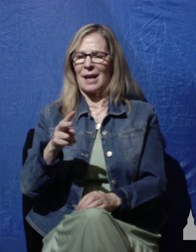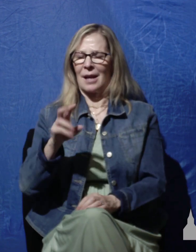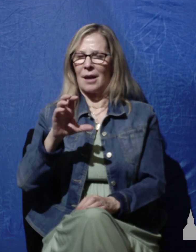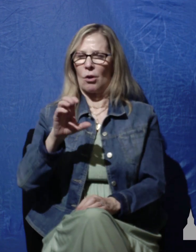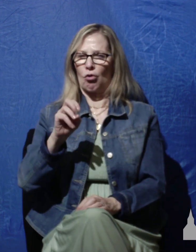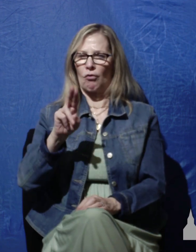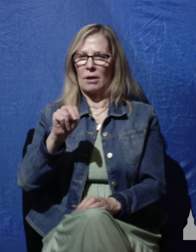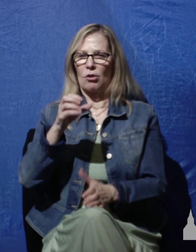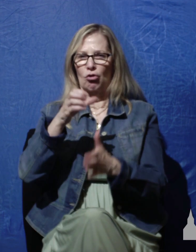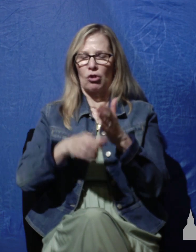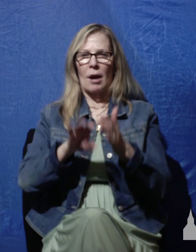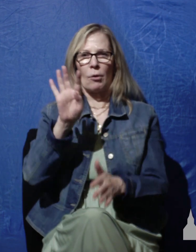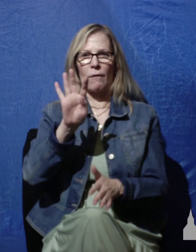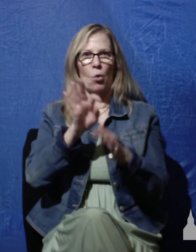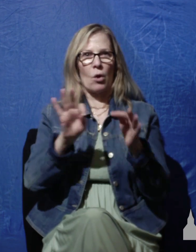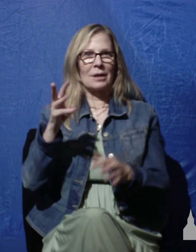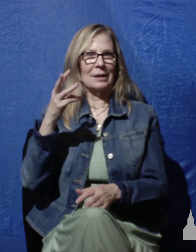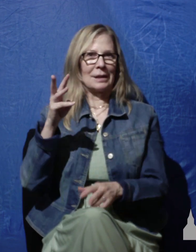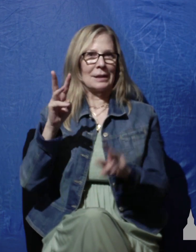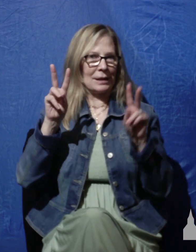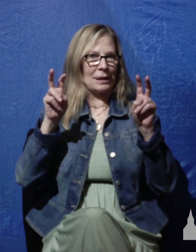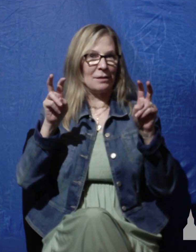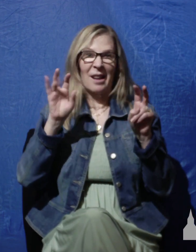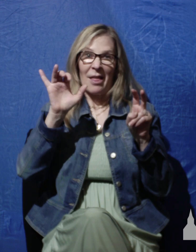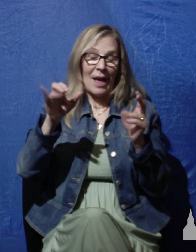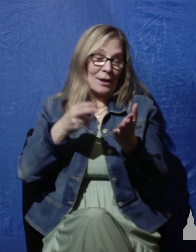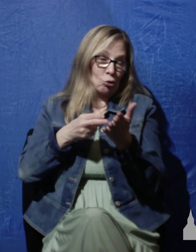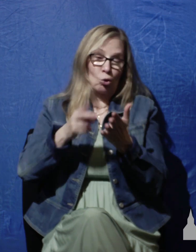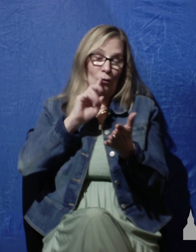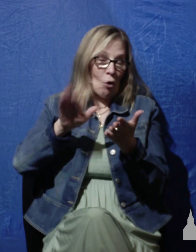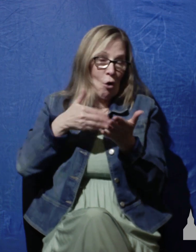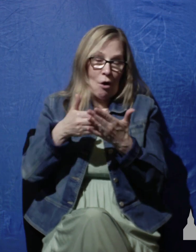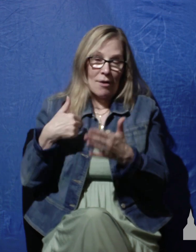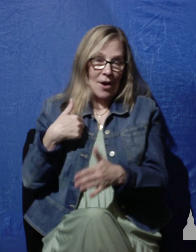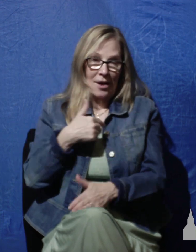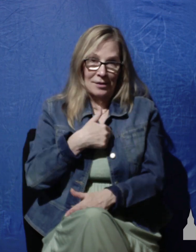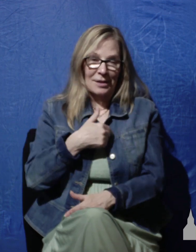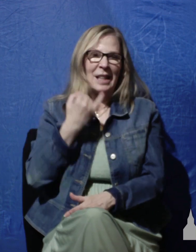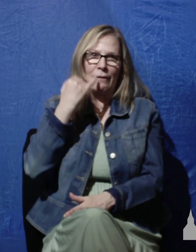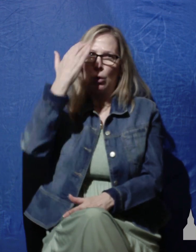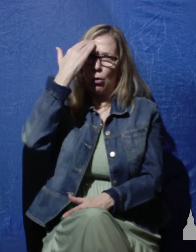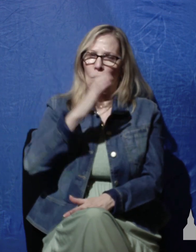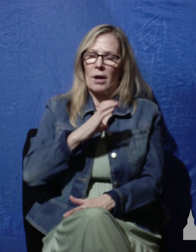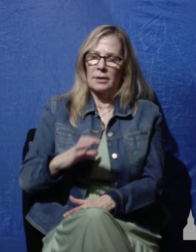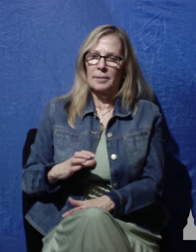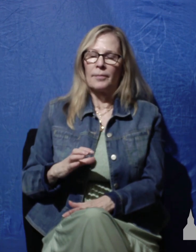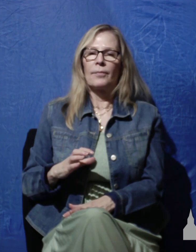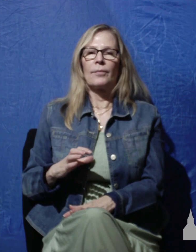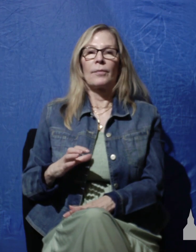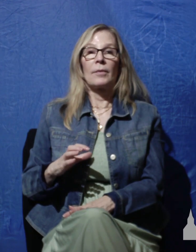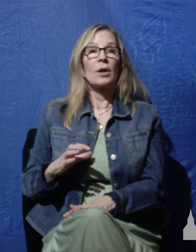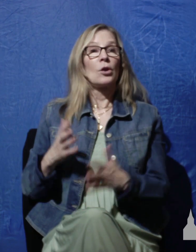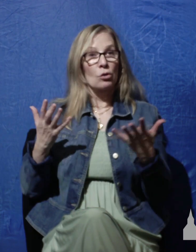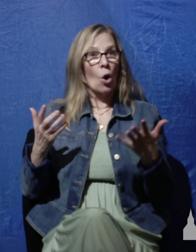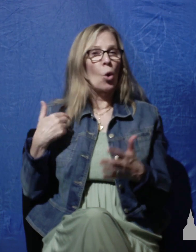416 which are true are of all of us if you know Christ therefore he said we do not lose heart